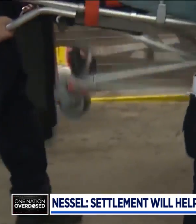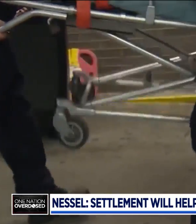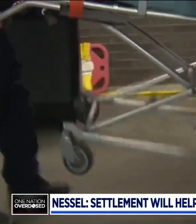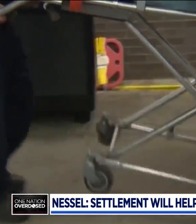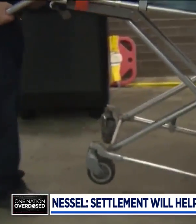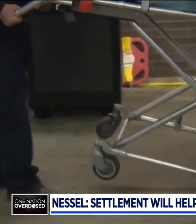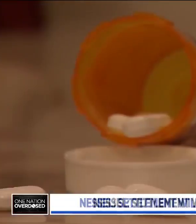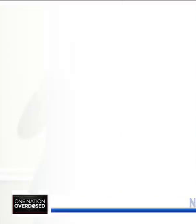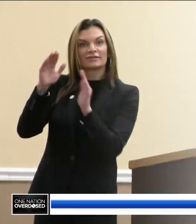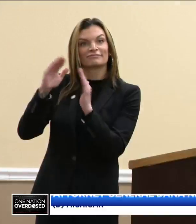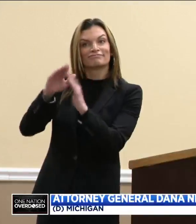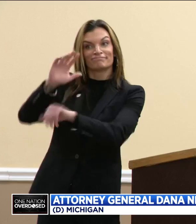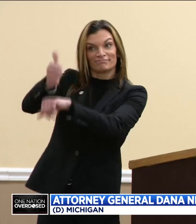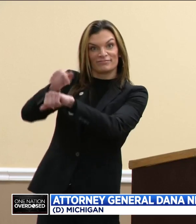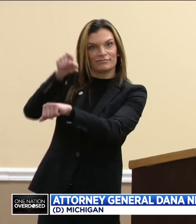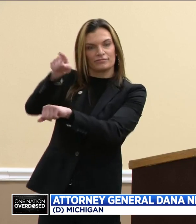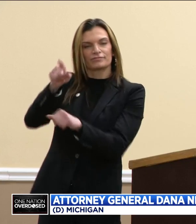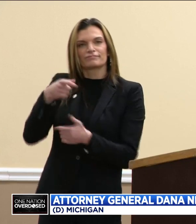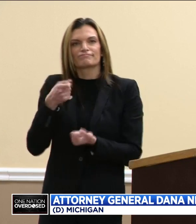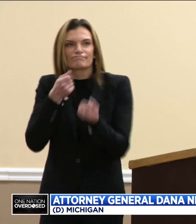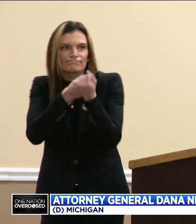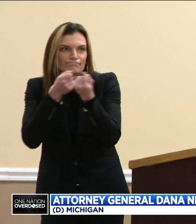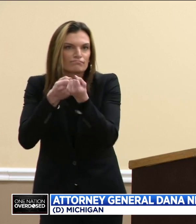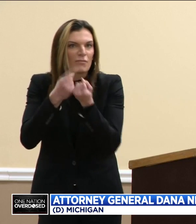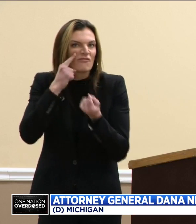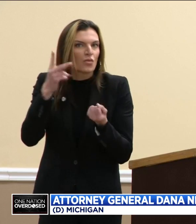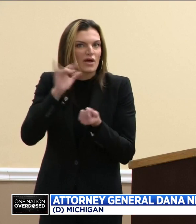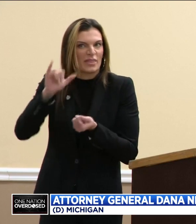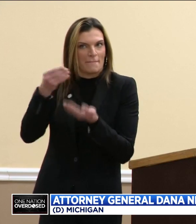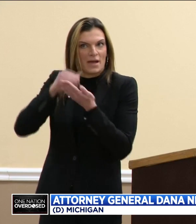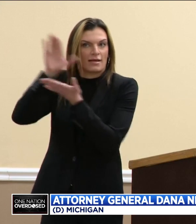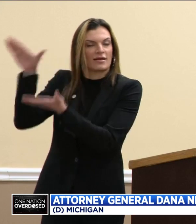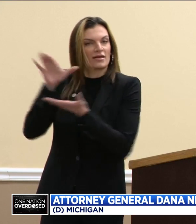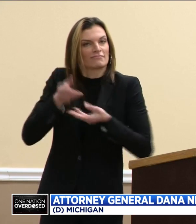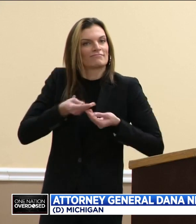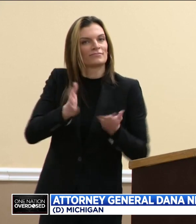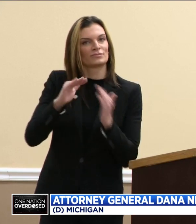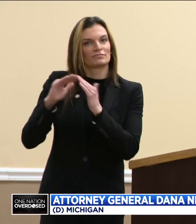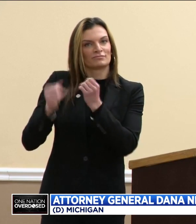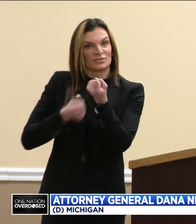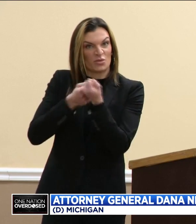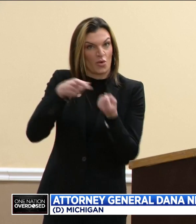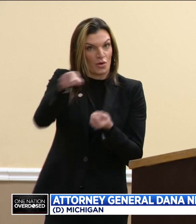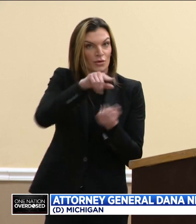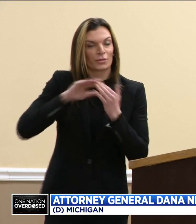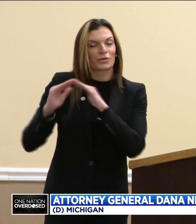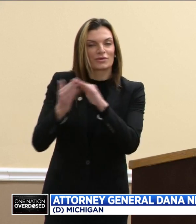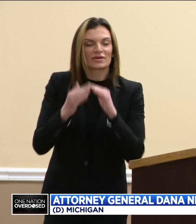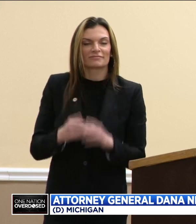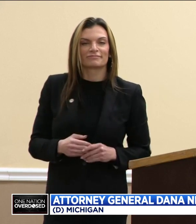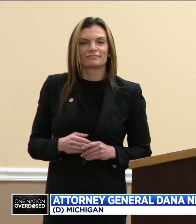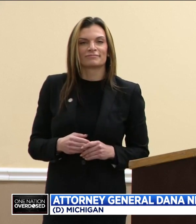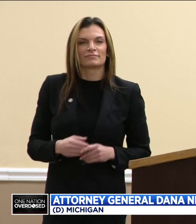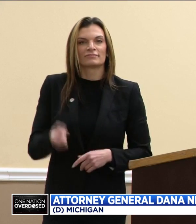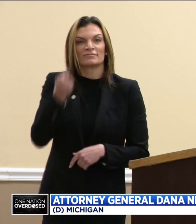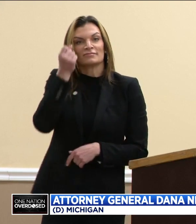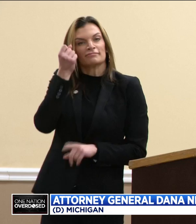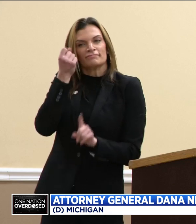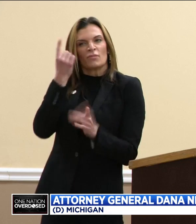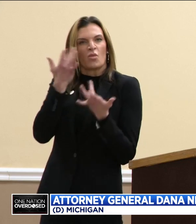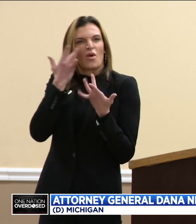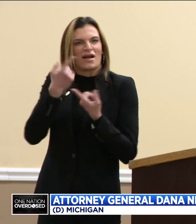drug. Dr. Dana than 2,000 Michigan residents died as a result of opioid